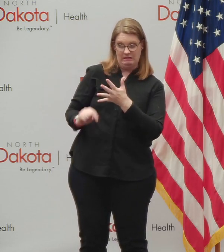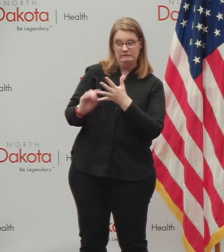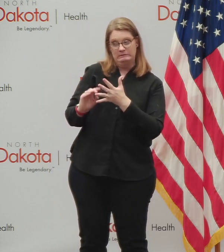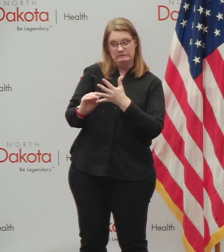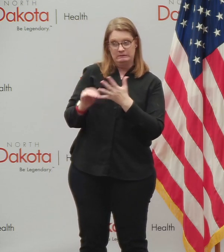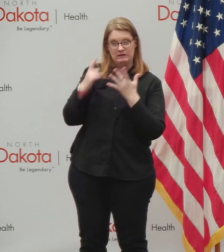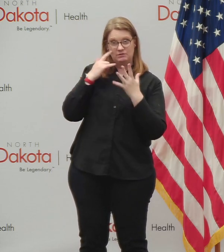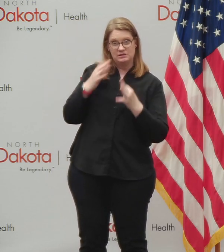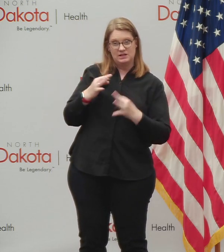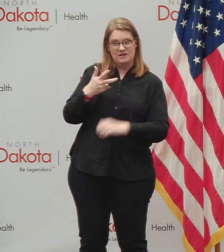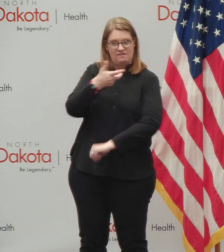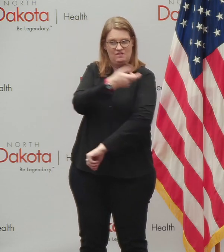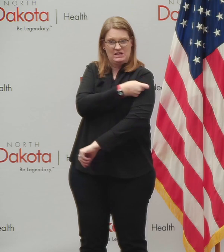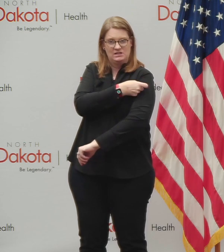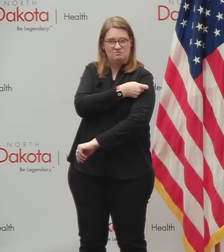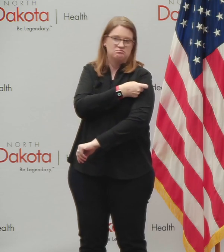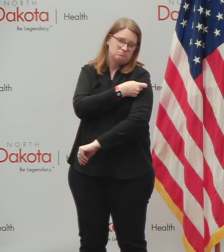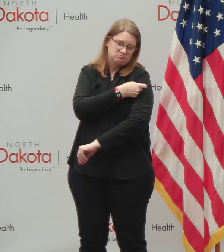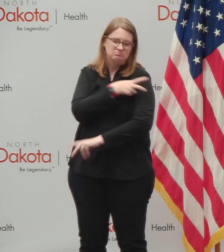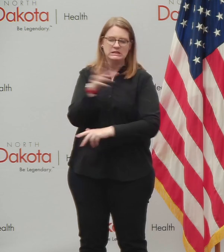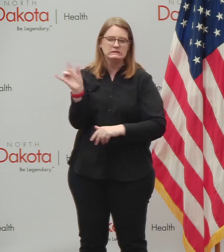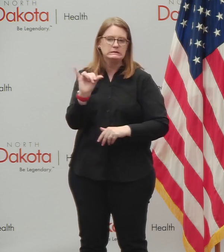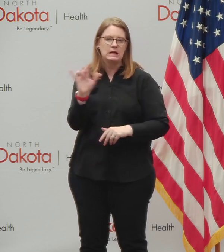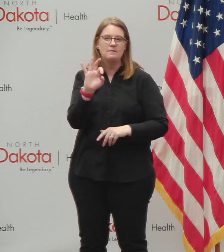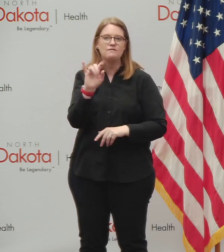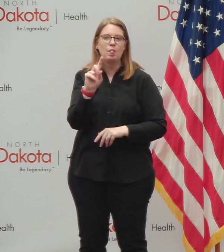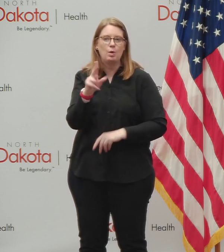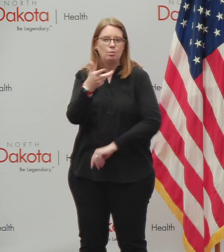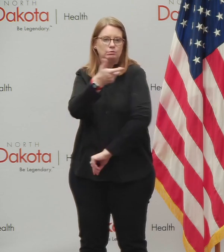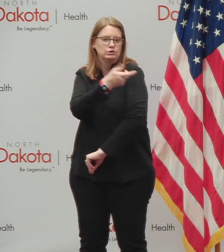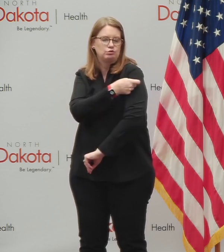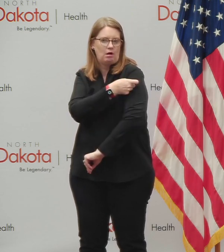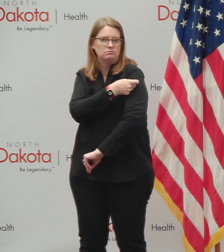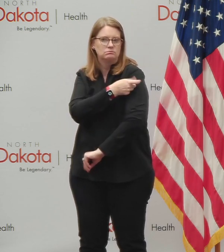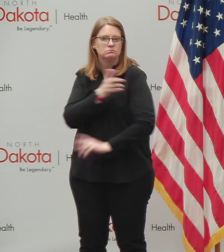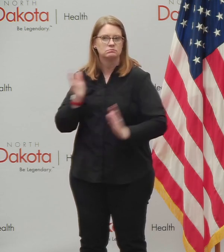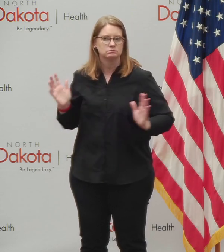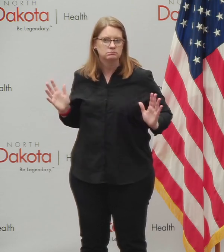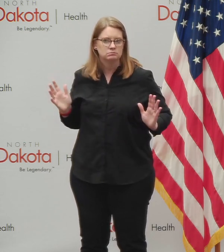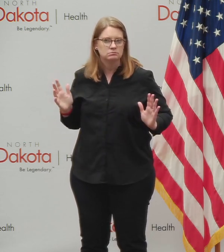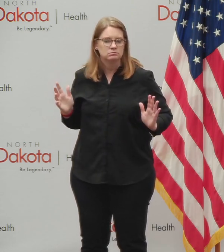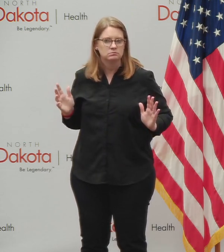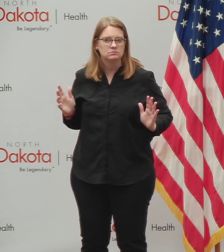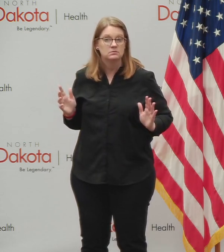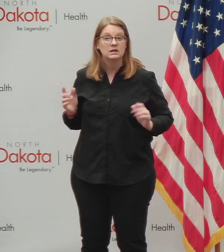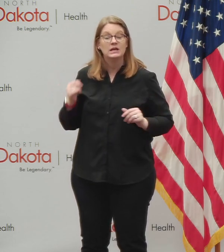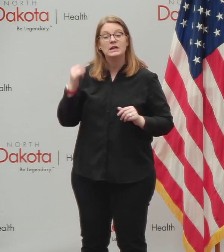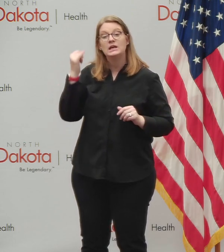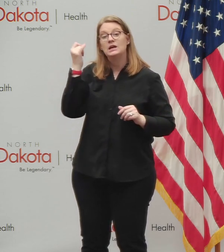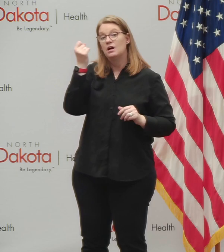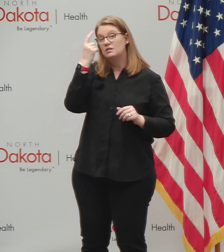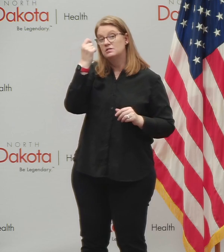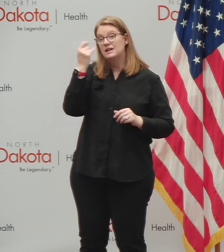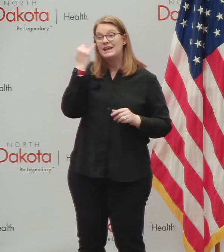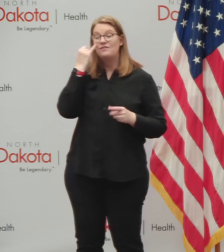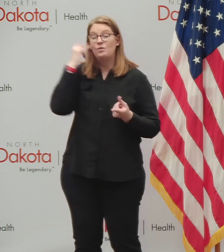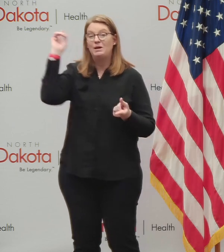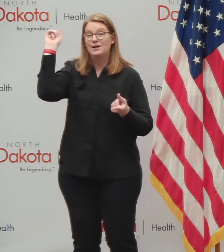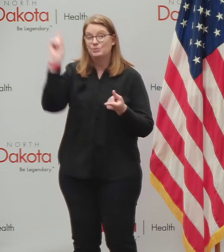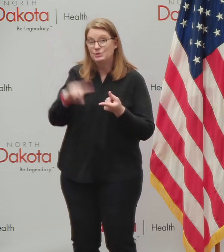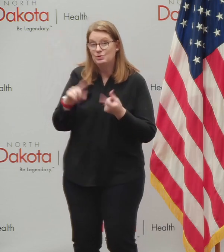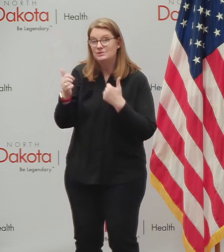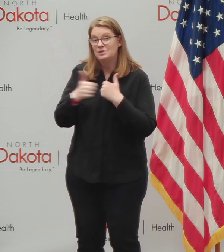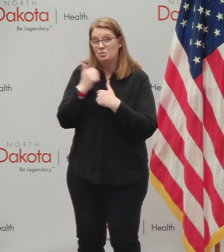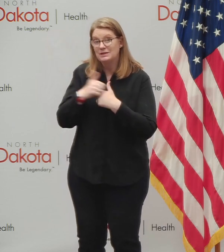choose to take a vaccine, think of it as like a flu shot. Uh, you take your vaccine and if we can substantially reduce the risk of death and people